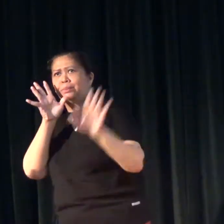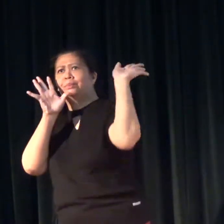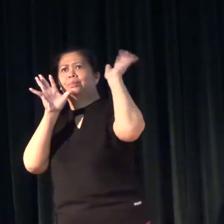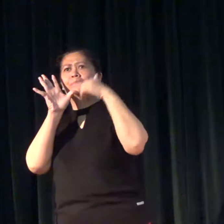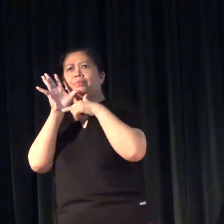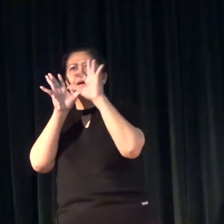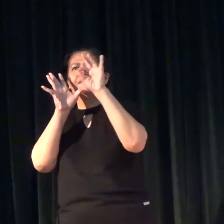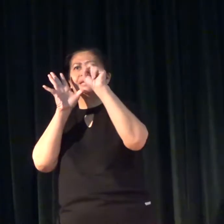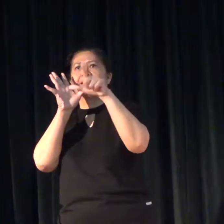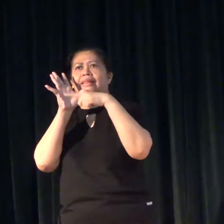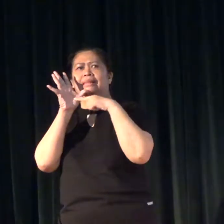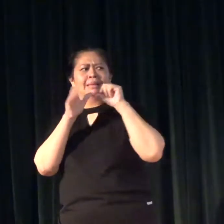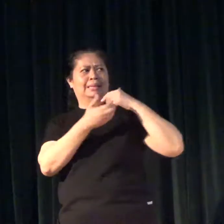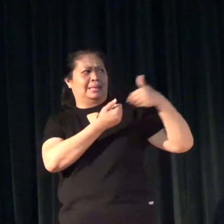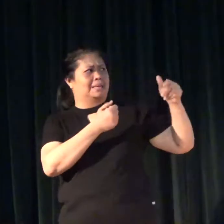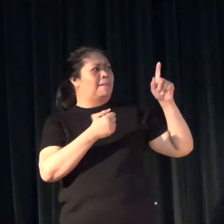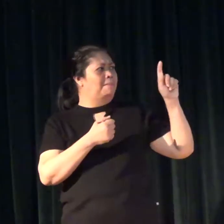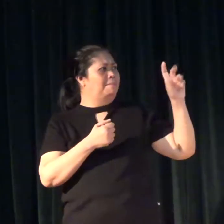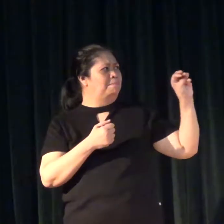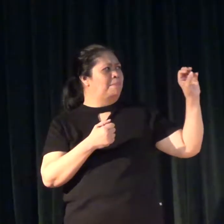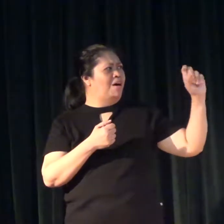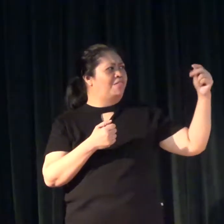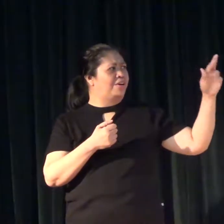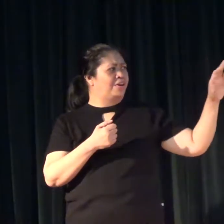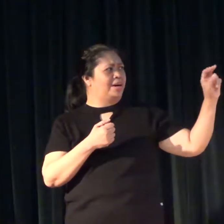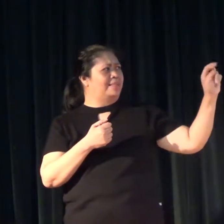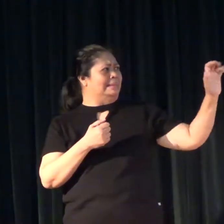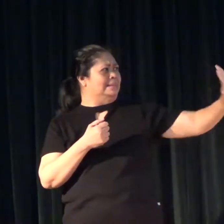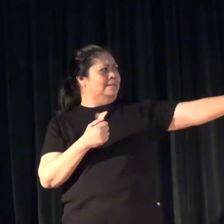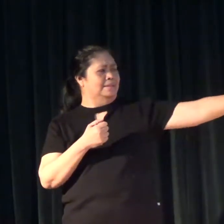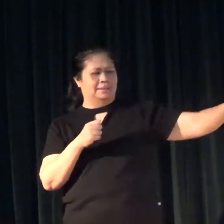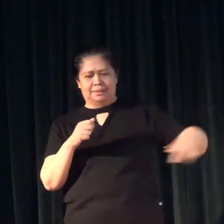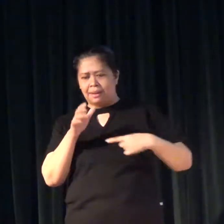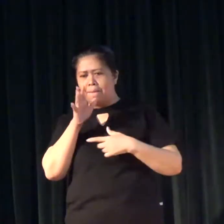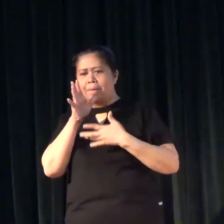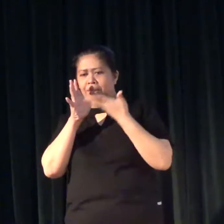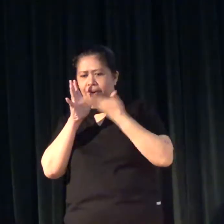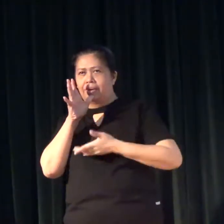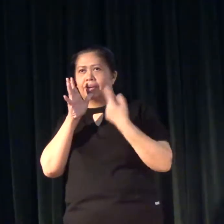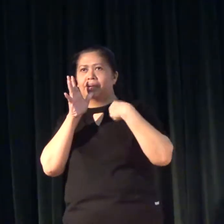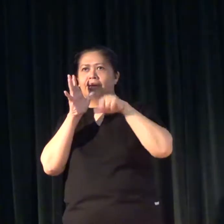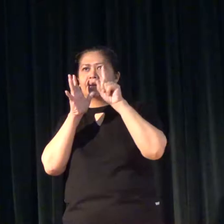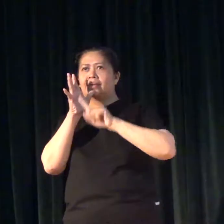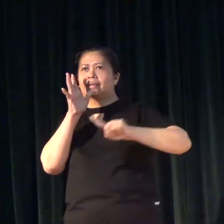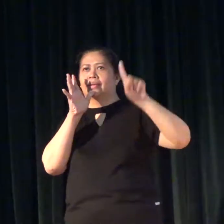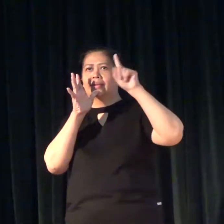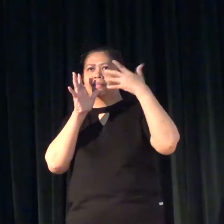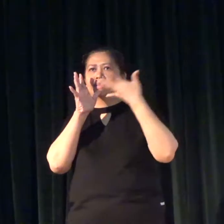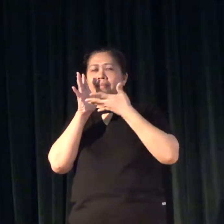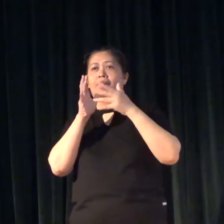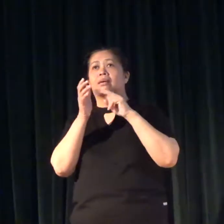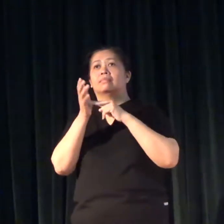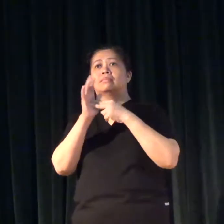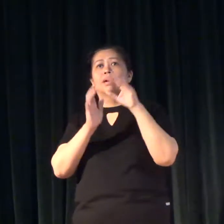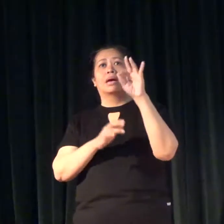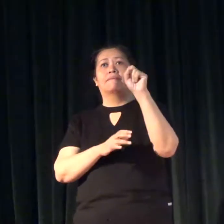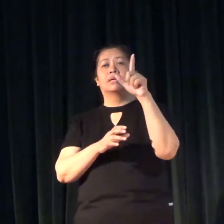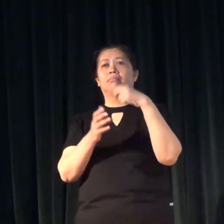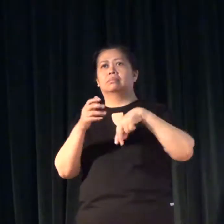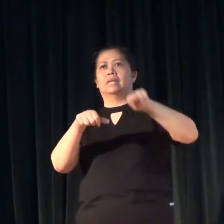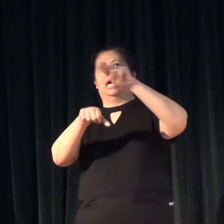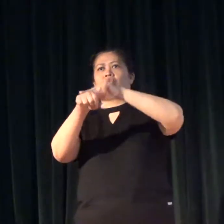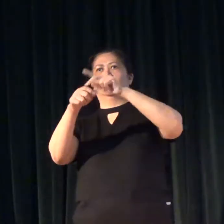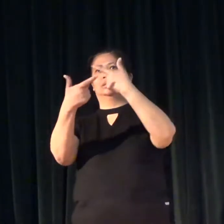Filipino. Hindi siya kasama sa Filipino. Now, when we say that FSL is a